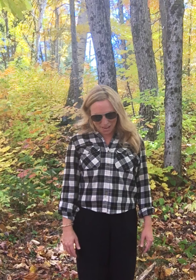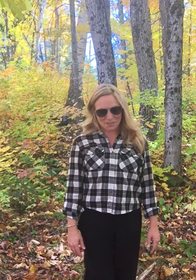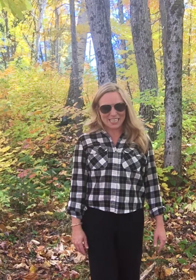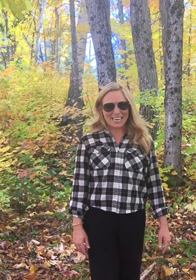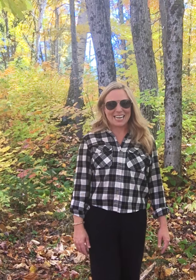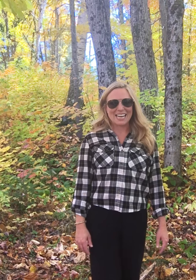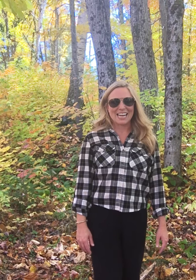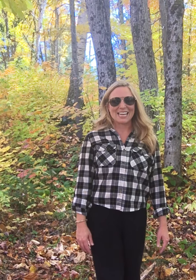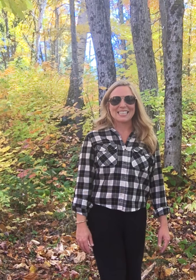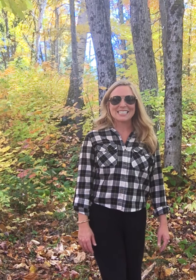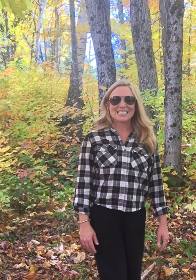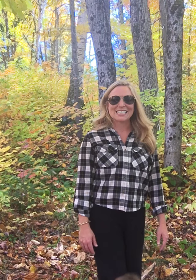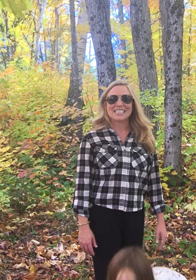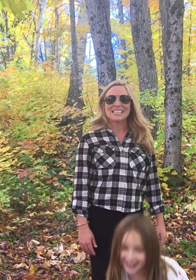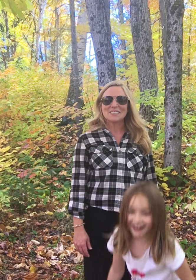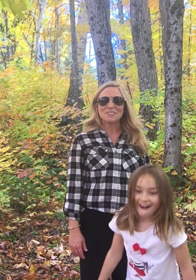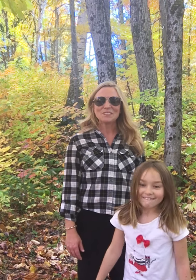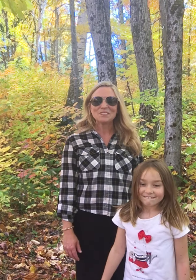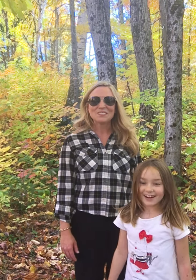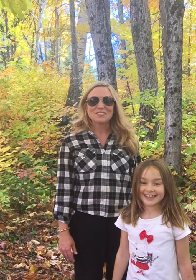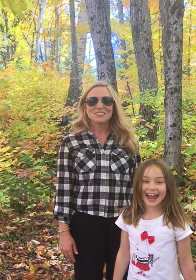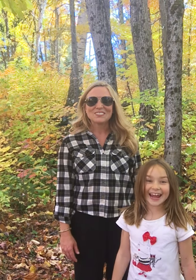that we need is potato.